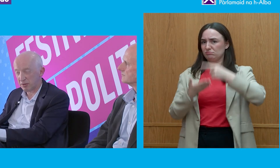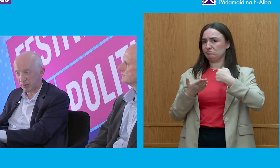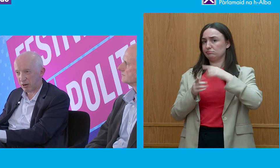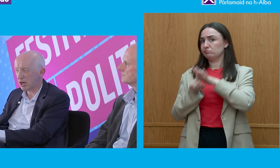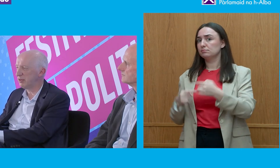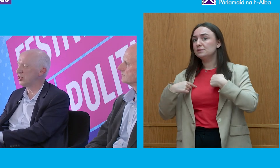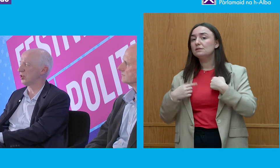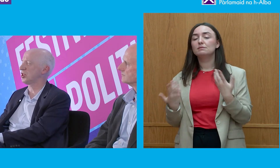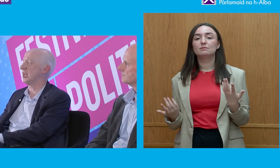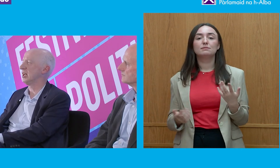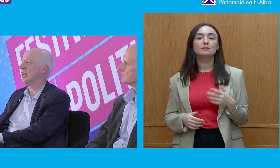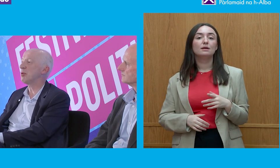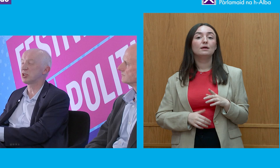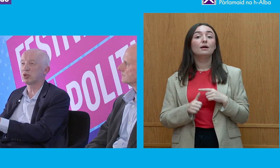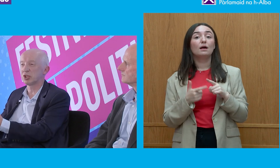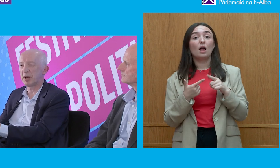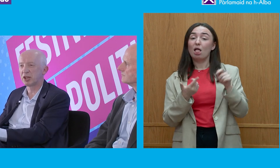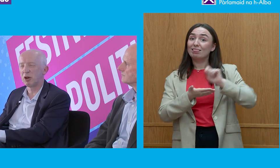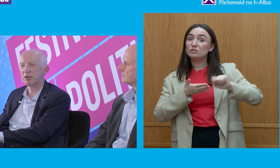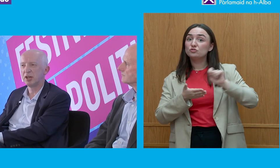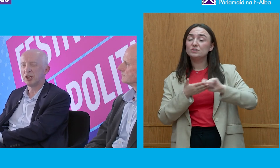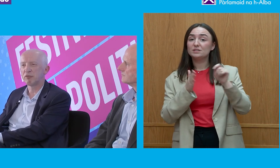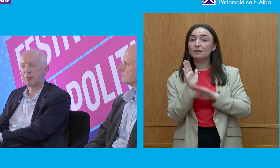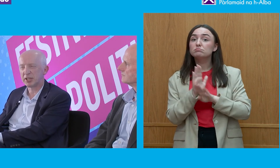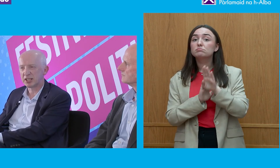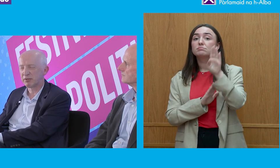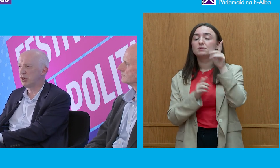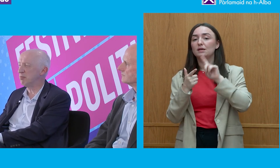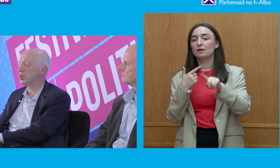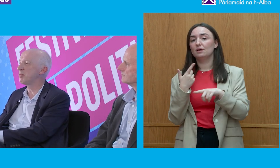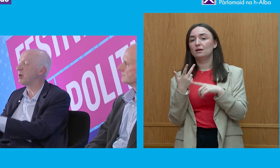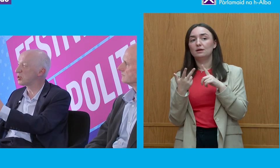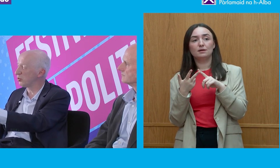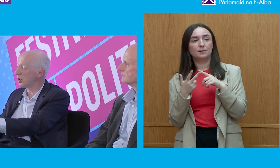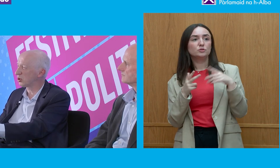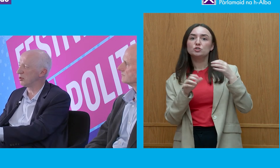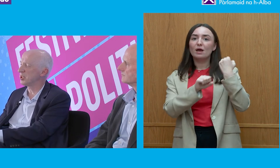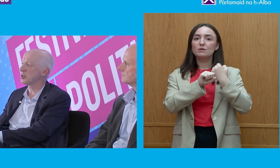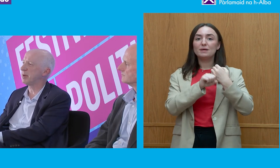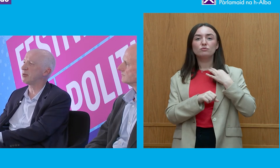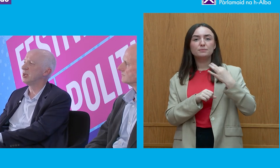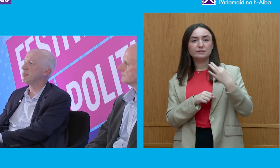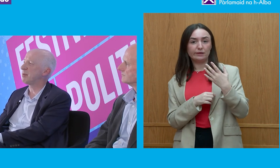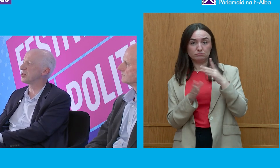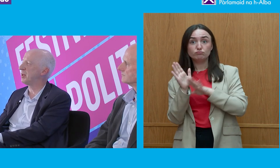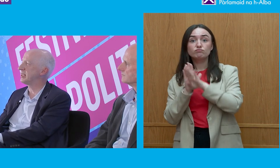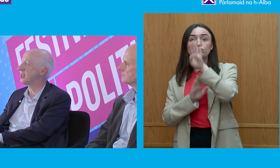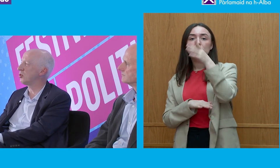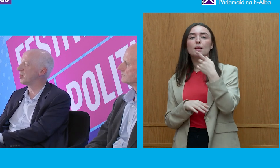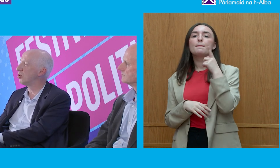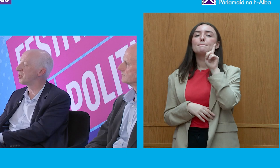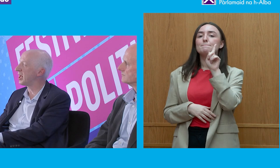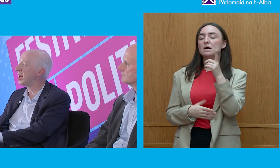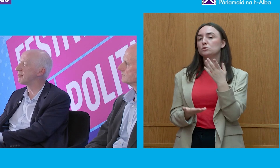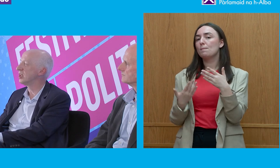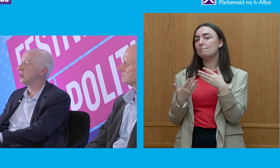about the growing power of literacy. It was, of course, about the growth of representative government. But most of all, of course, it was about people's ability to